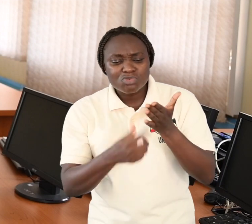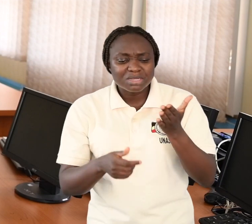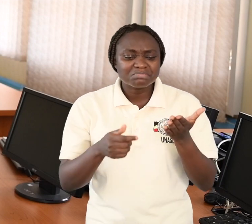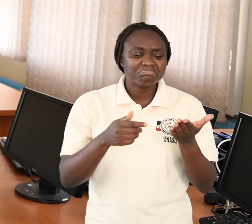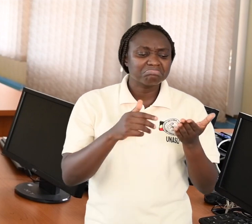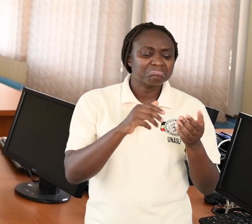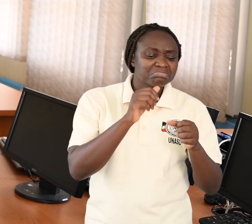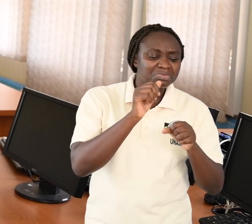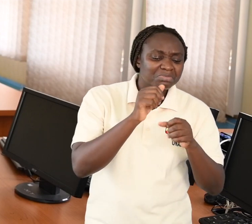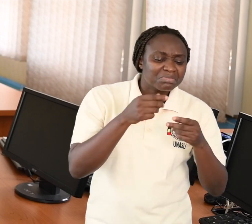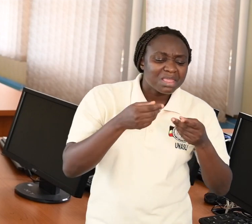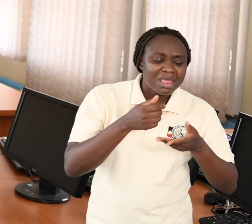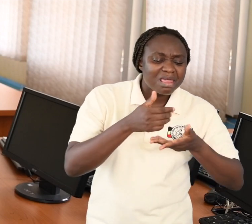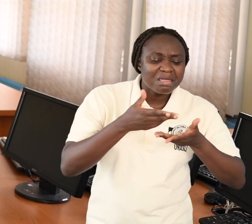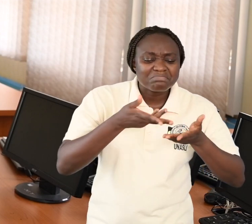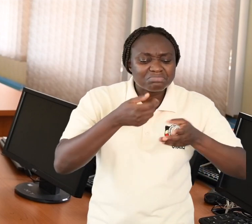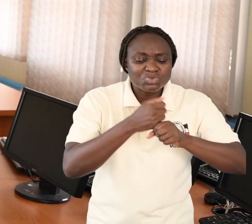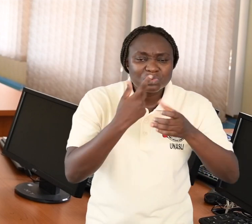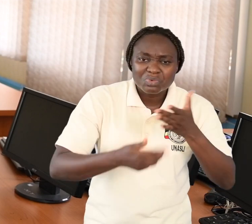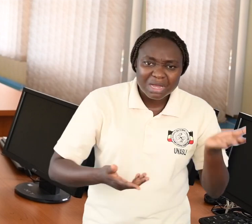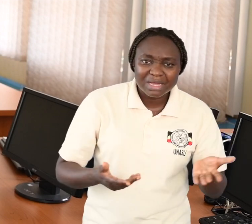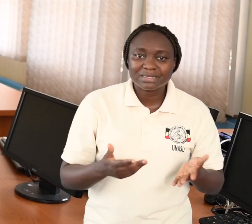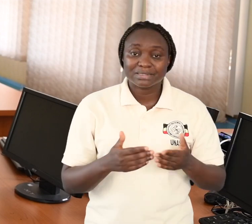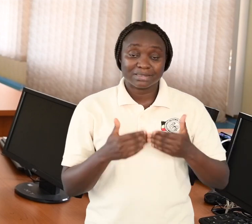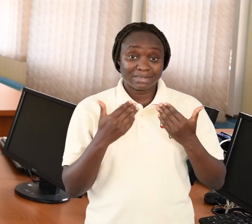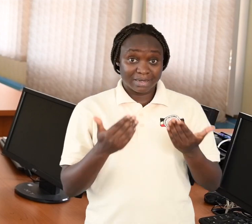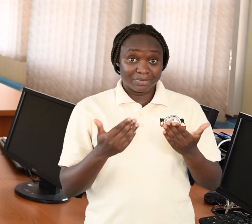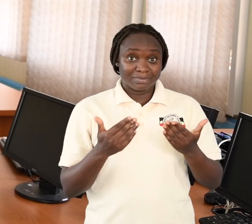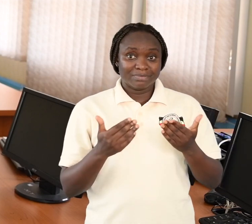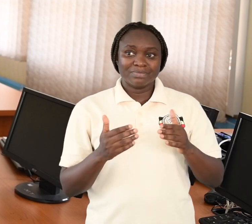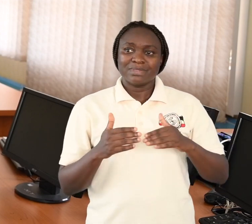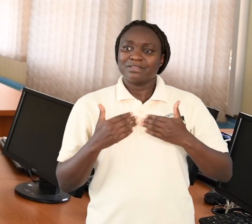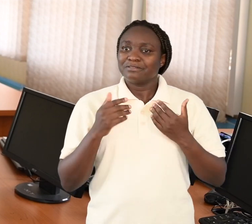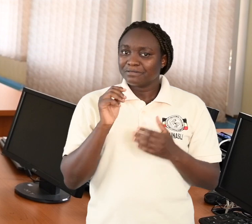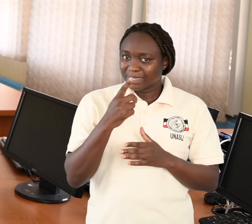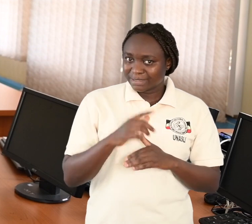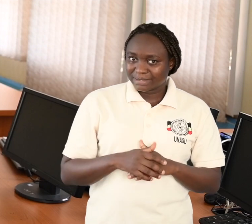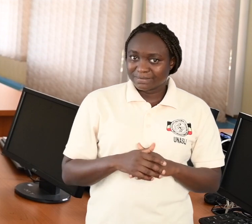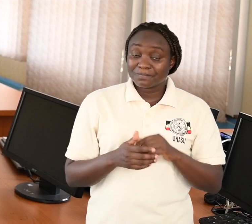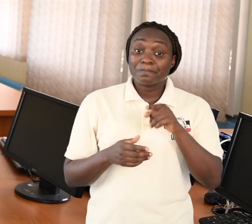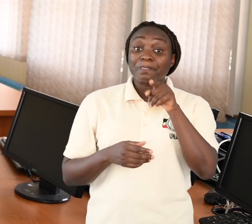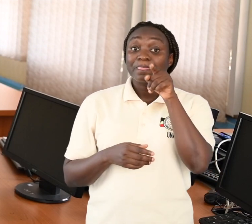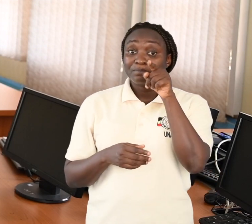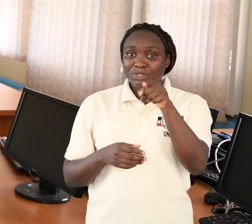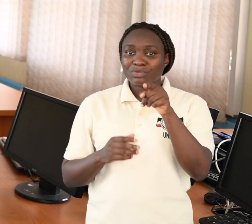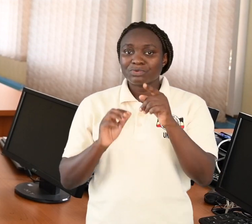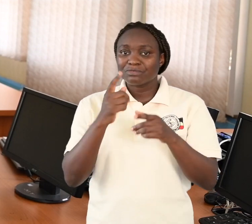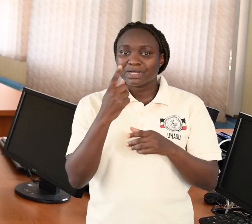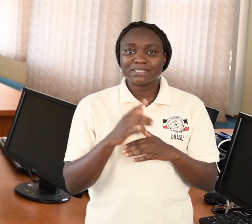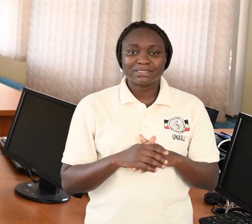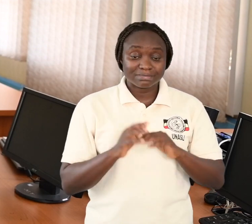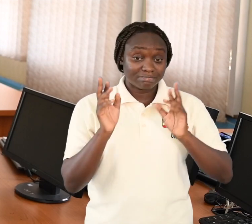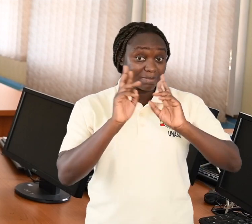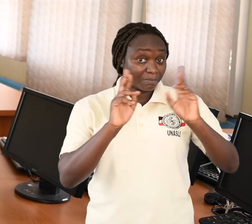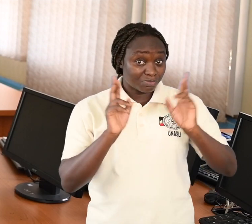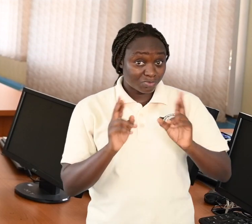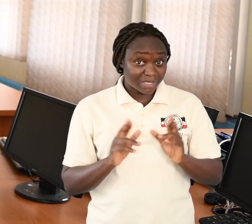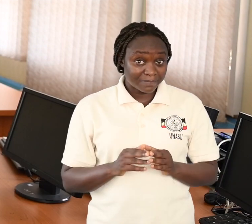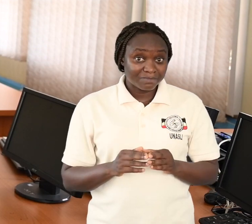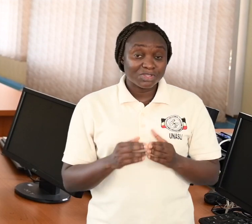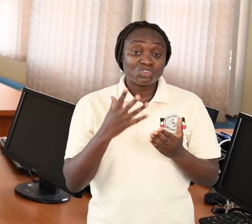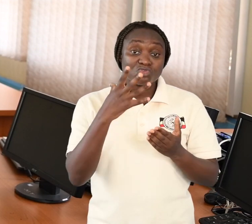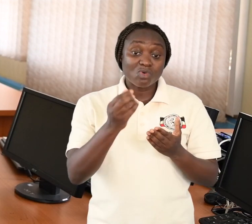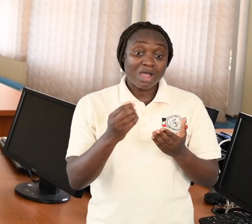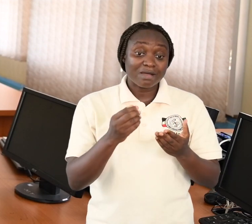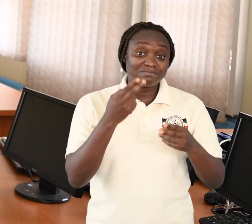Okay, let's get right into it. I would like for you to get yourself prepared with a raw egg